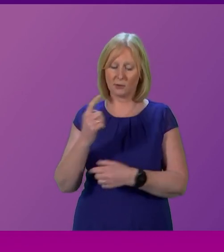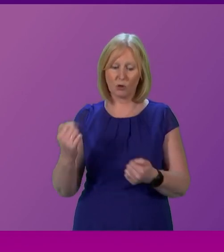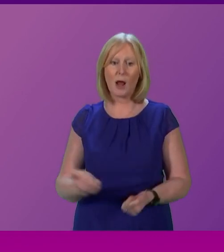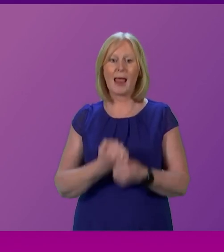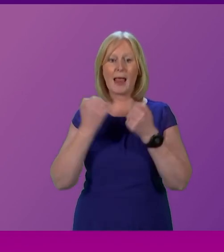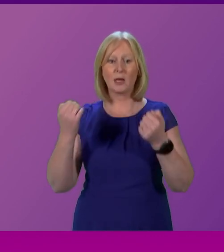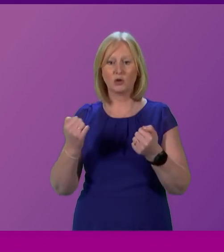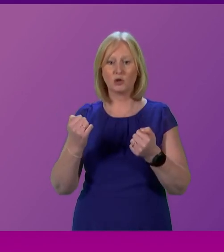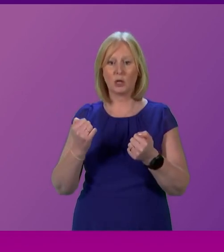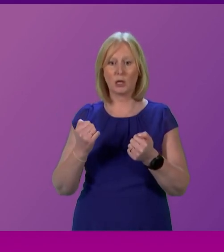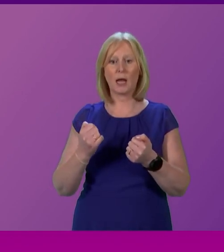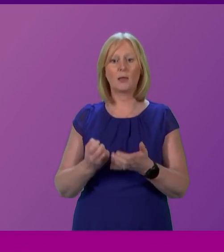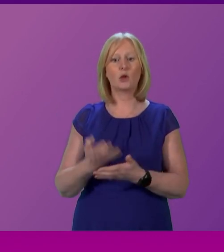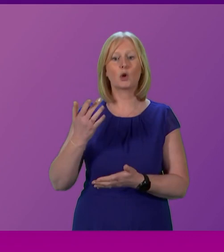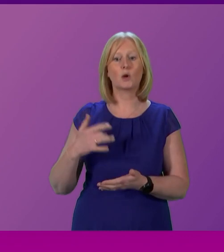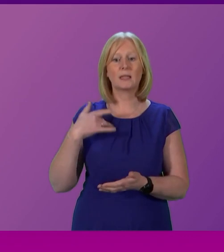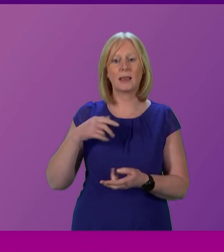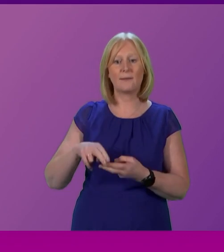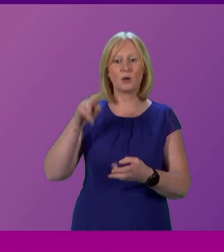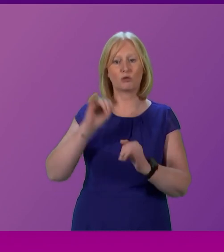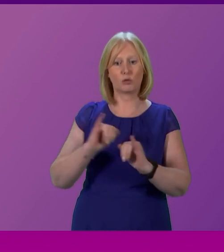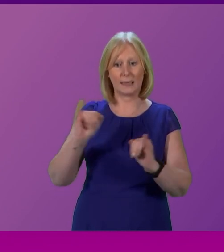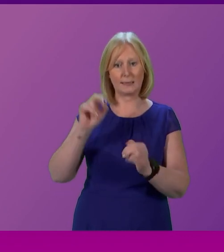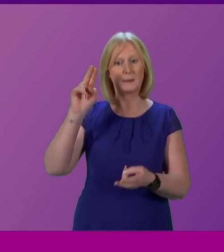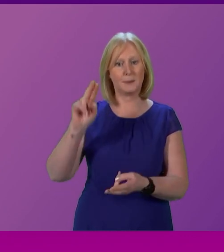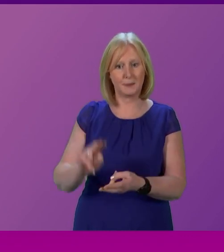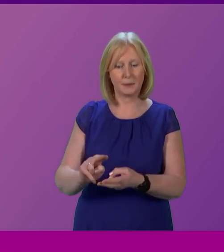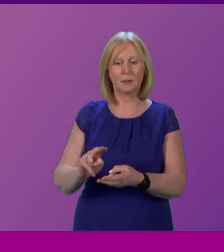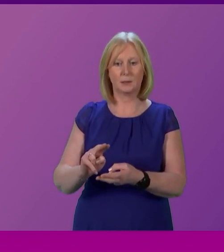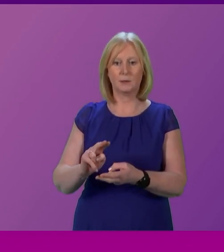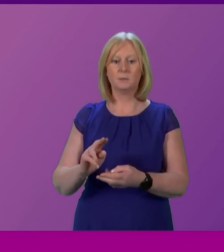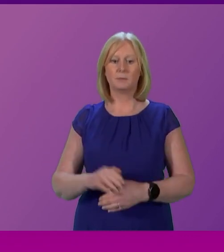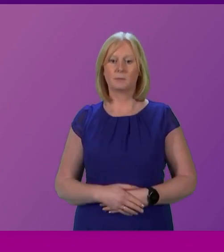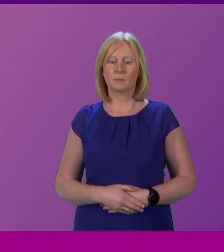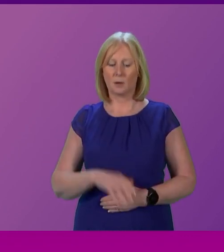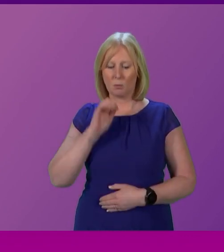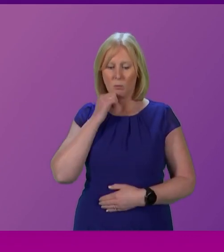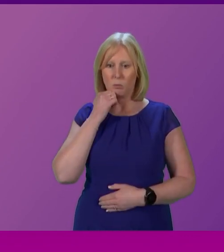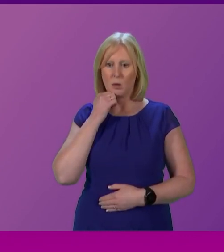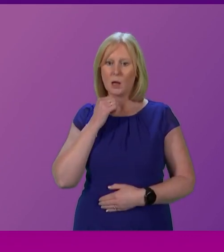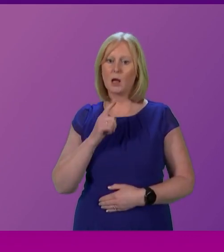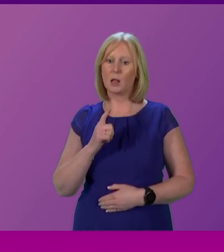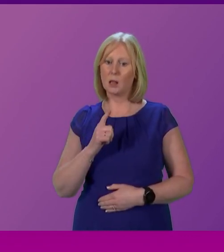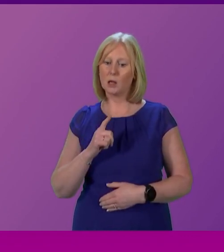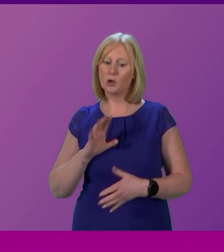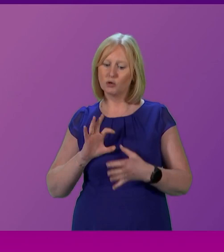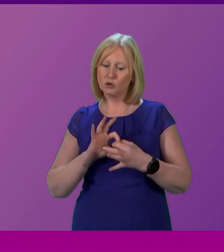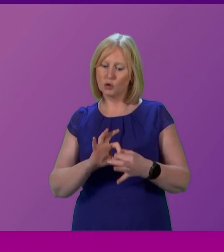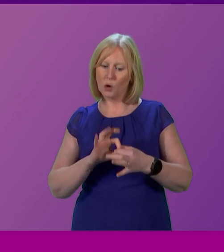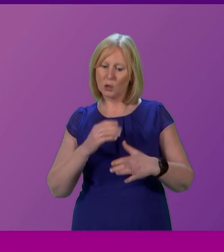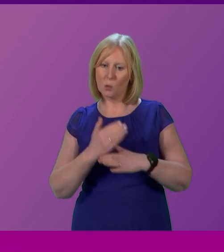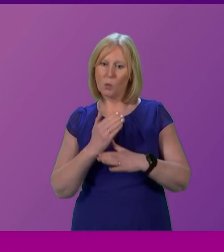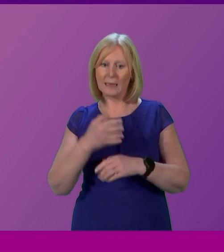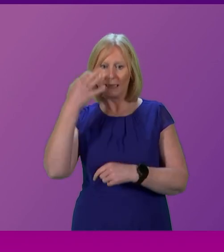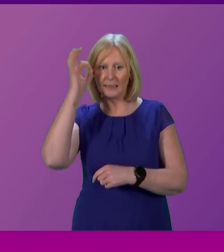And to tackle the cost of living crisis. And we would reform the intergovernmental working. With joint government councils. With secretariats